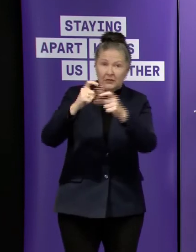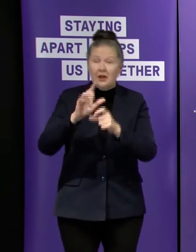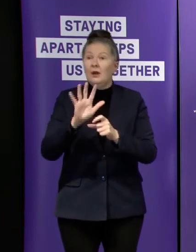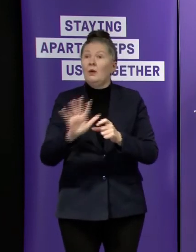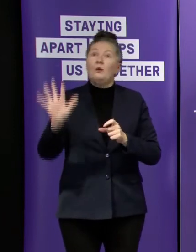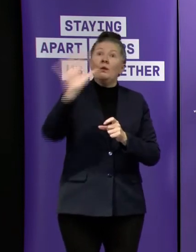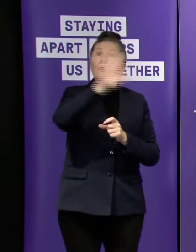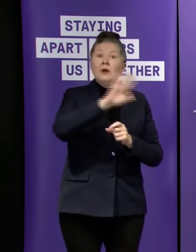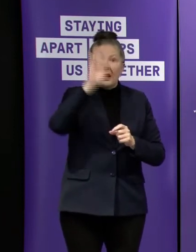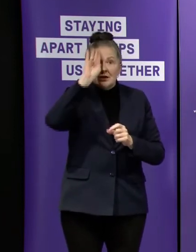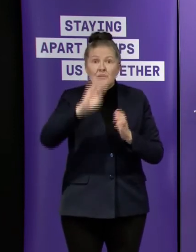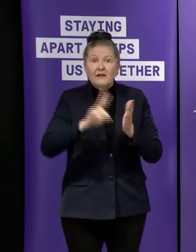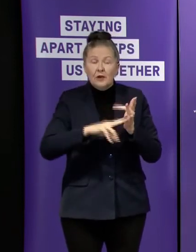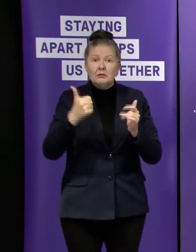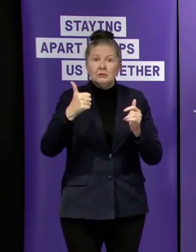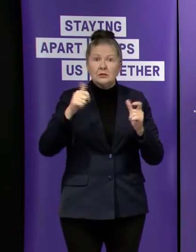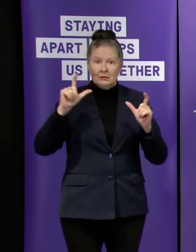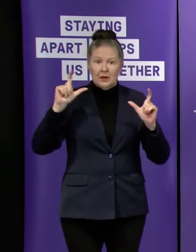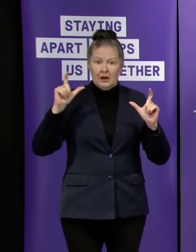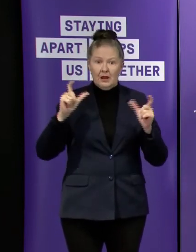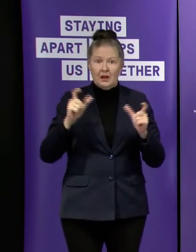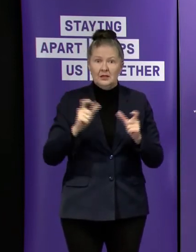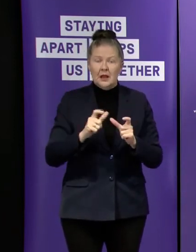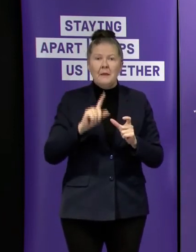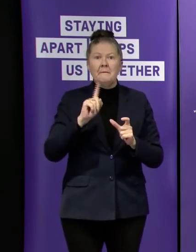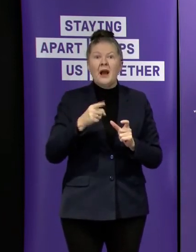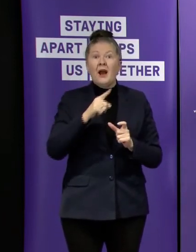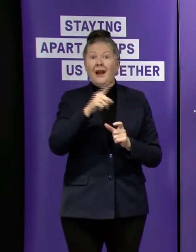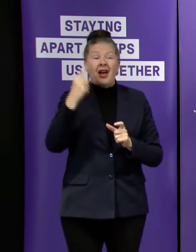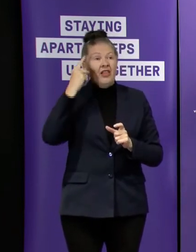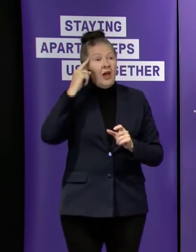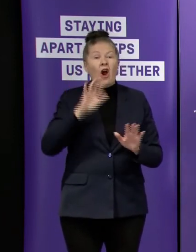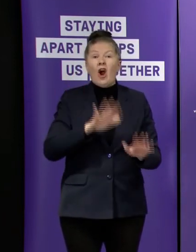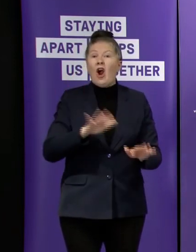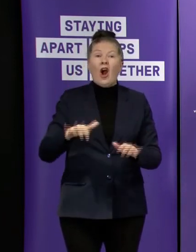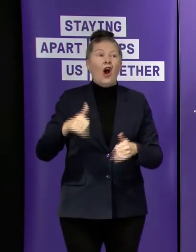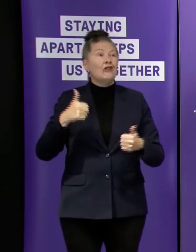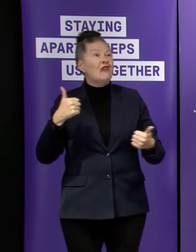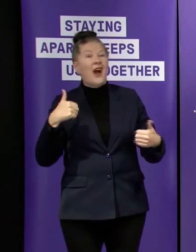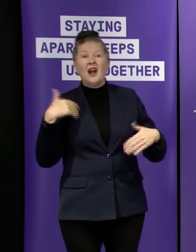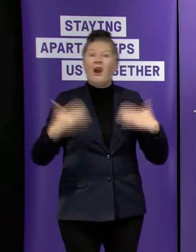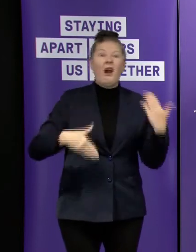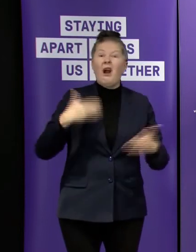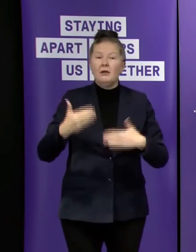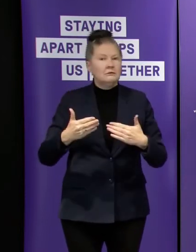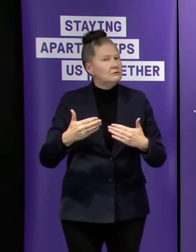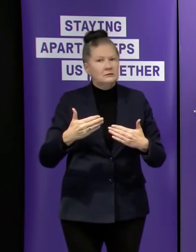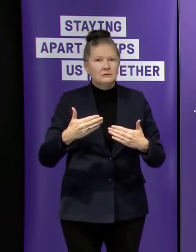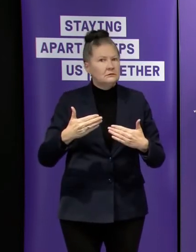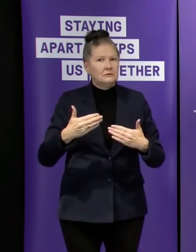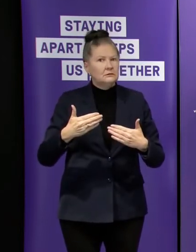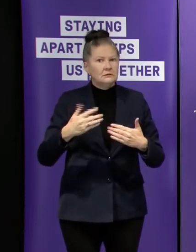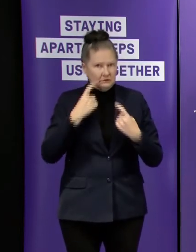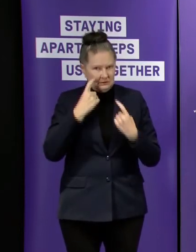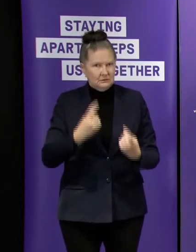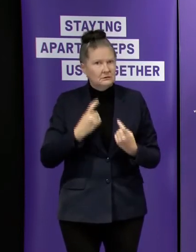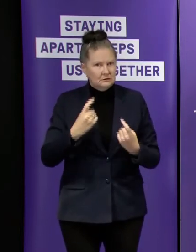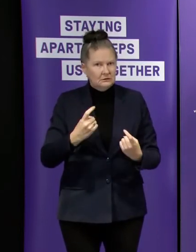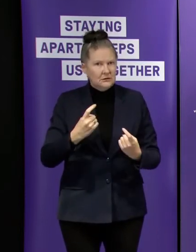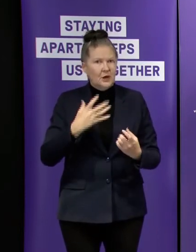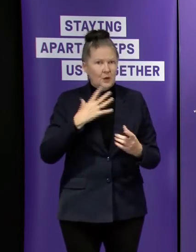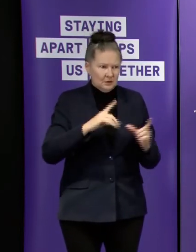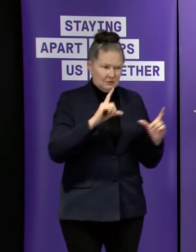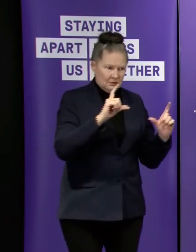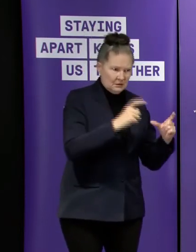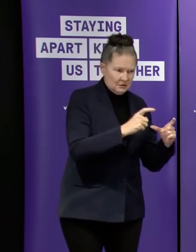are coming down that shouldn't lead to any sense of complacency that's exactly what we want that they were always low we want to keep